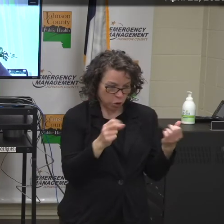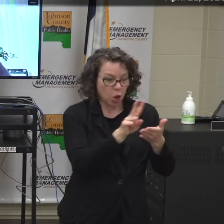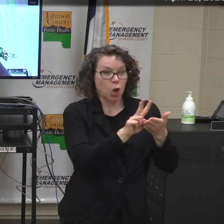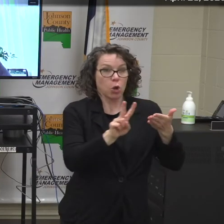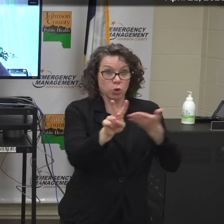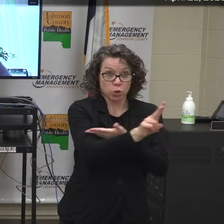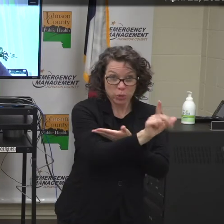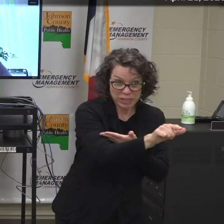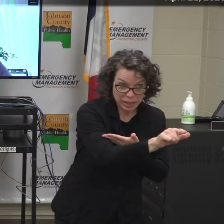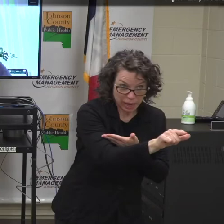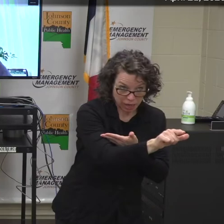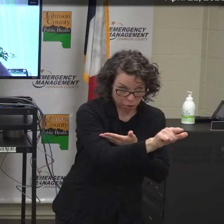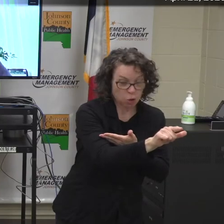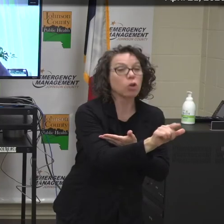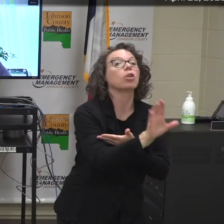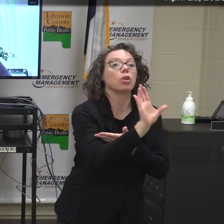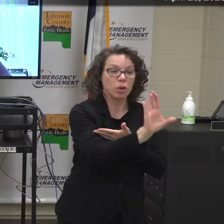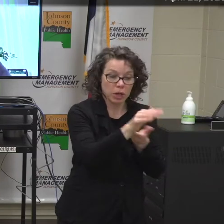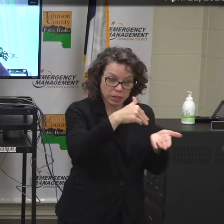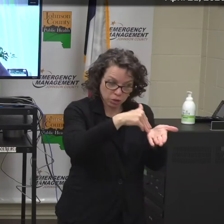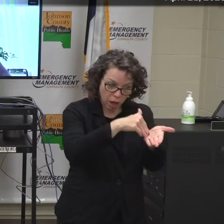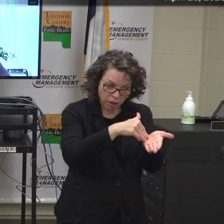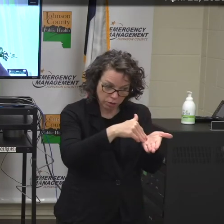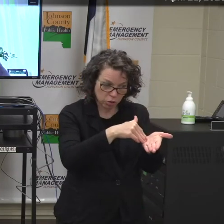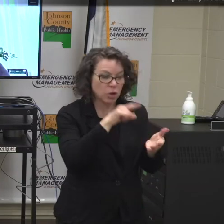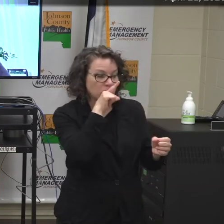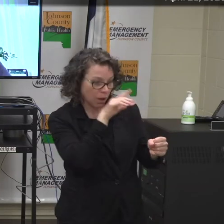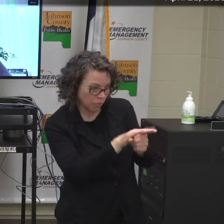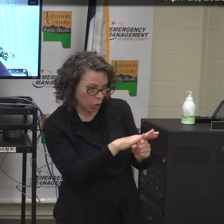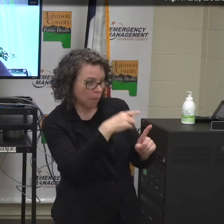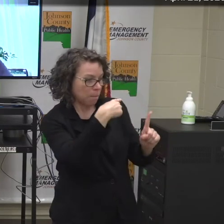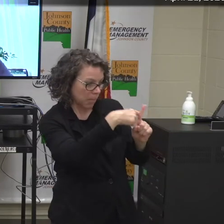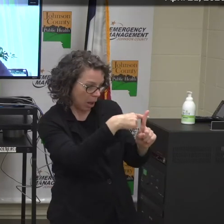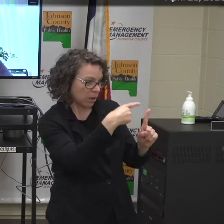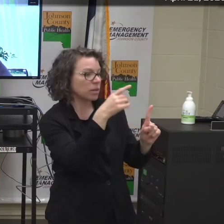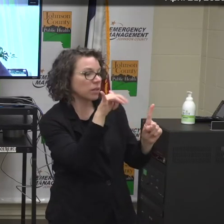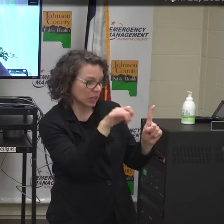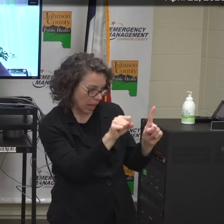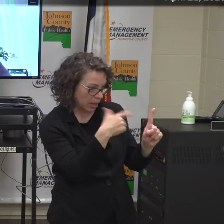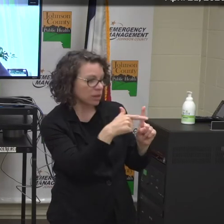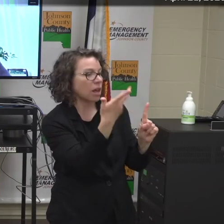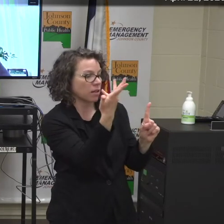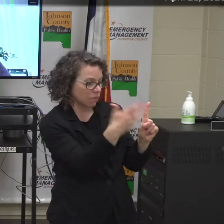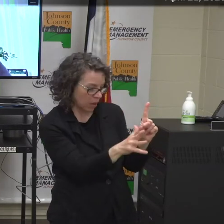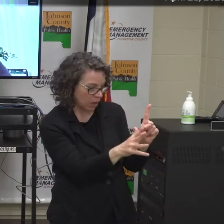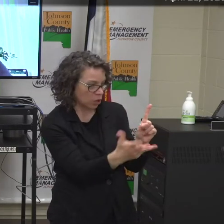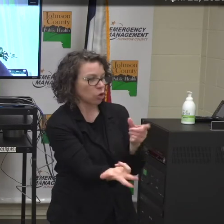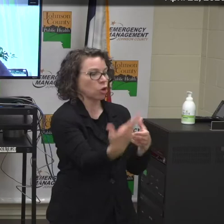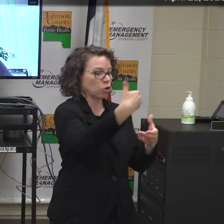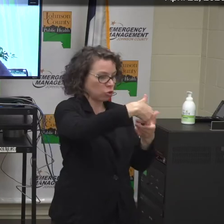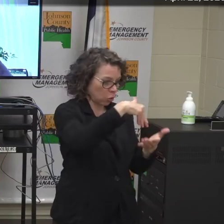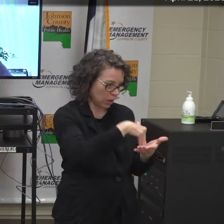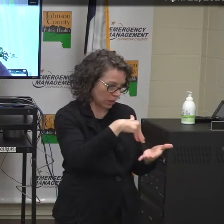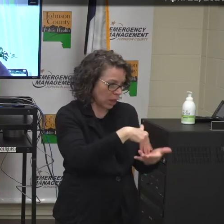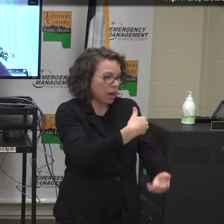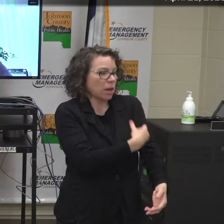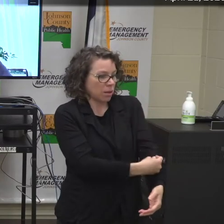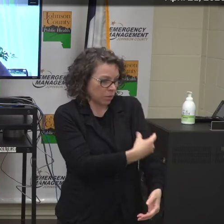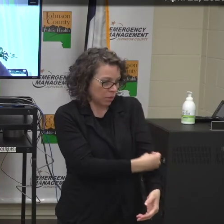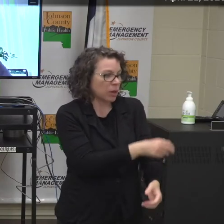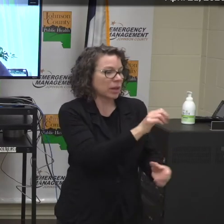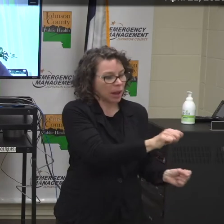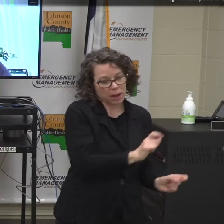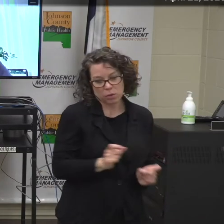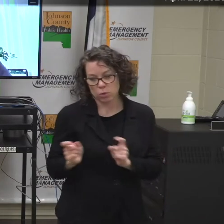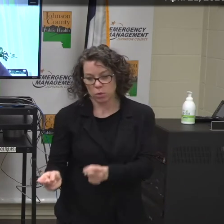their provider and they're appropriate to be referred. Uh, you know, if all those things fall into place, uh, then it is possible for them